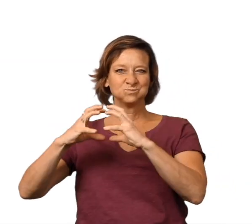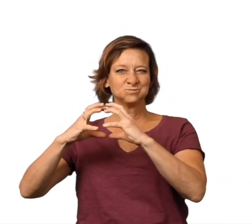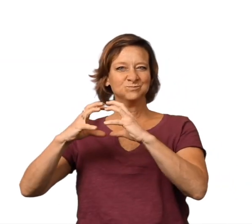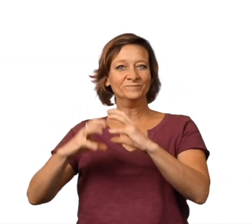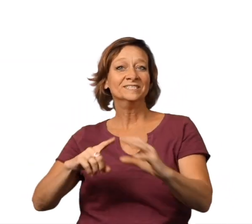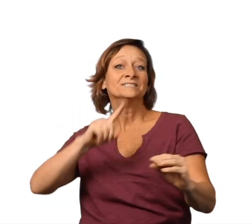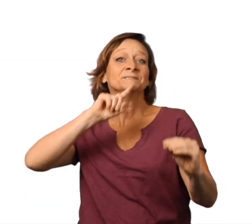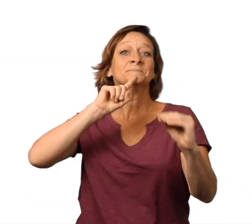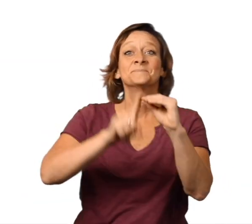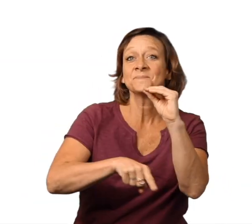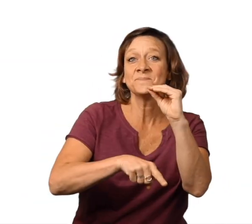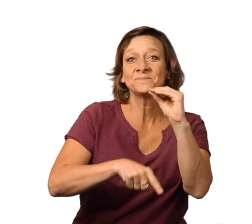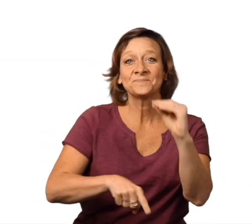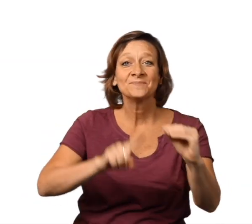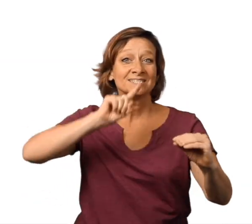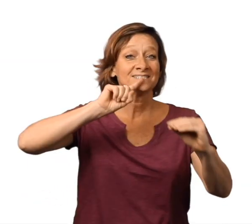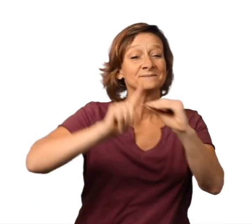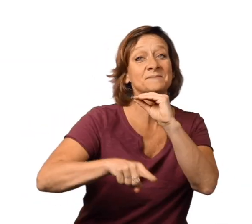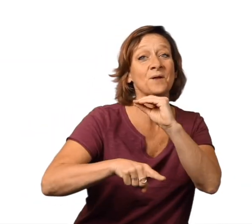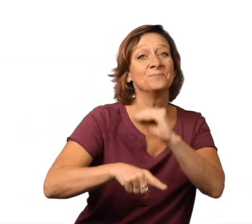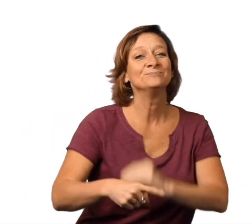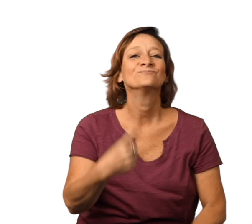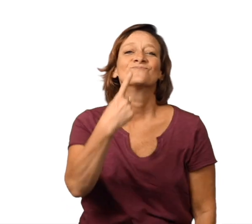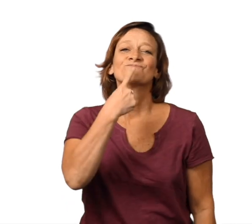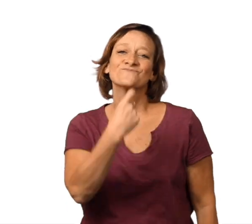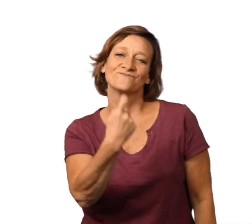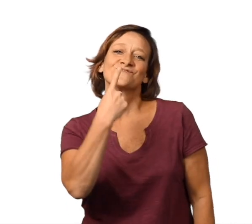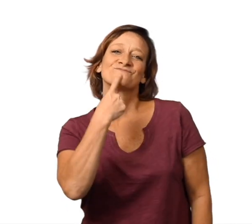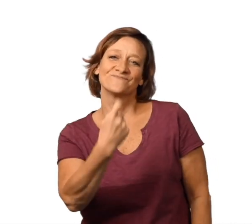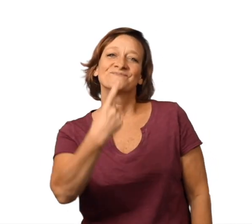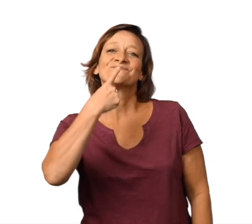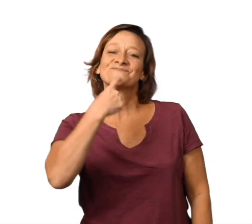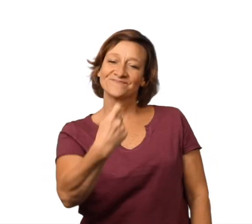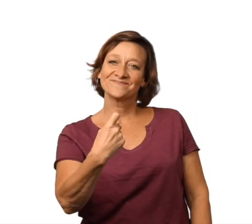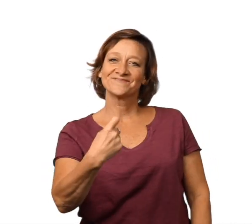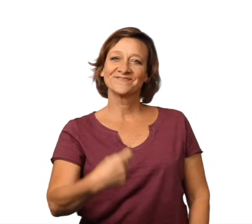round, round Tomato Tomato Red, red, red